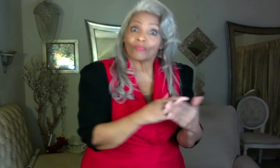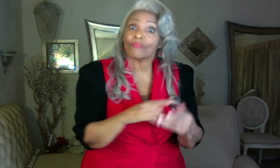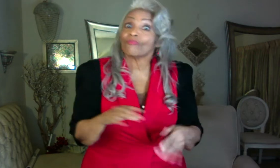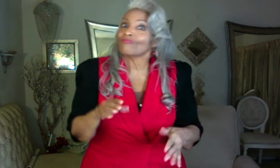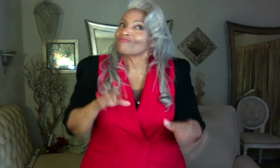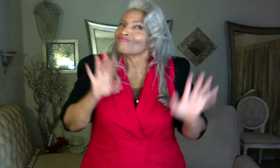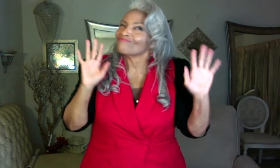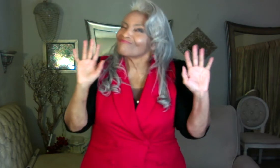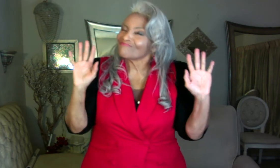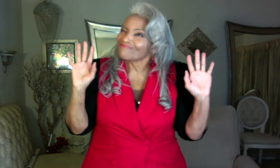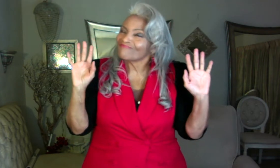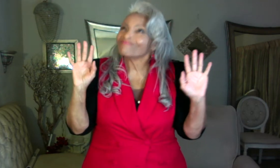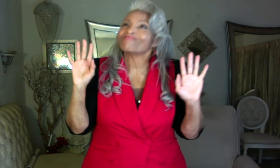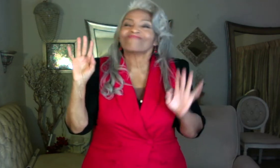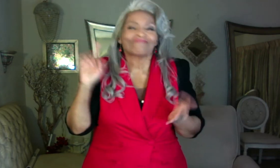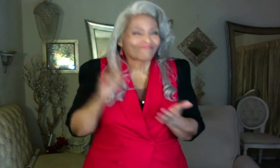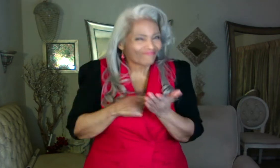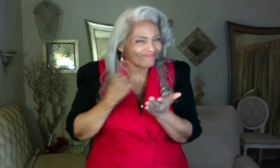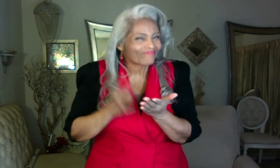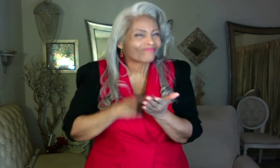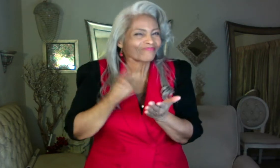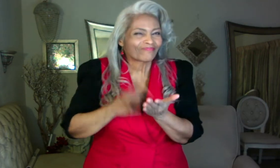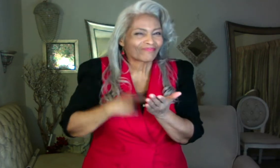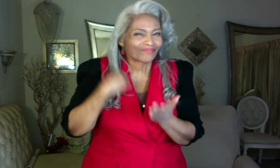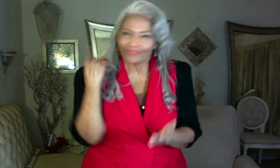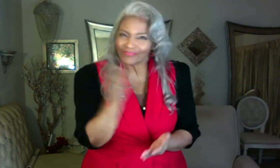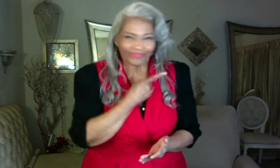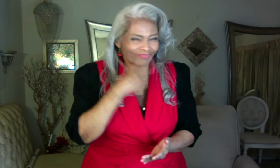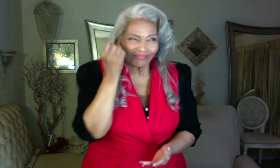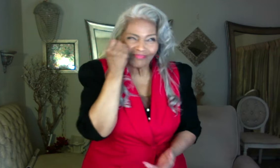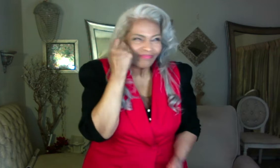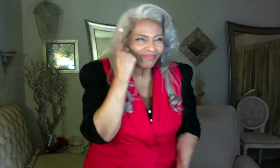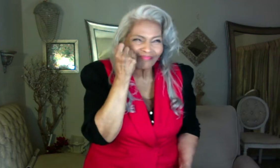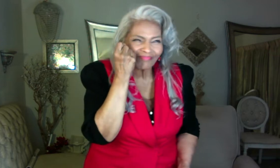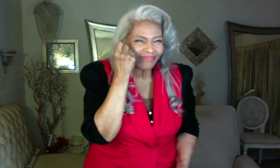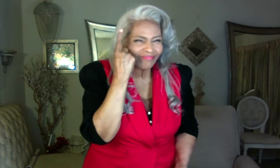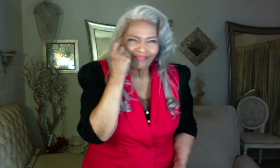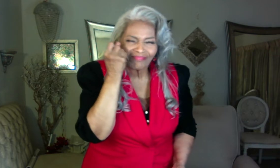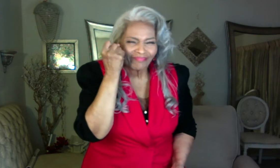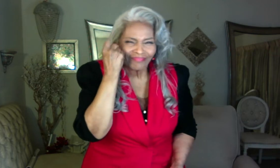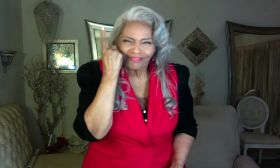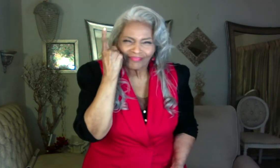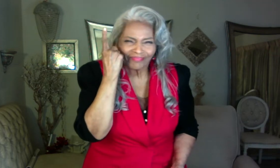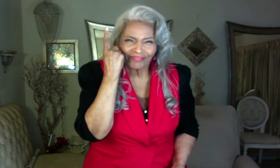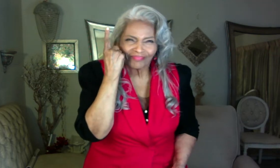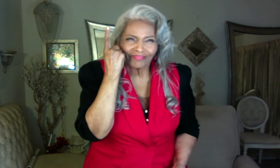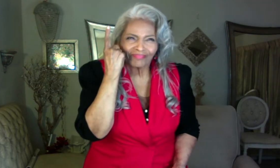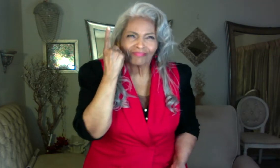Though sometimes we can't see how they could.